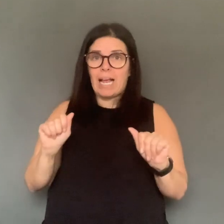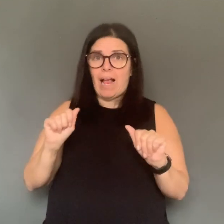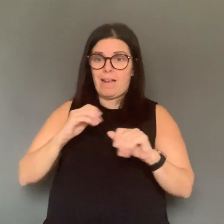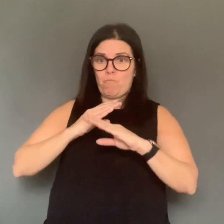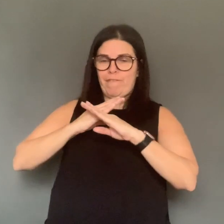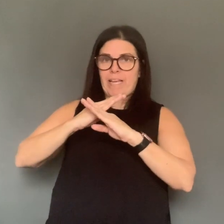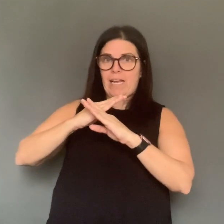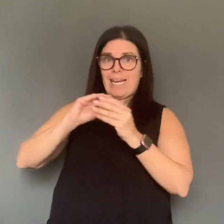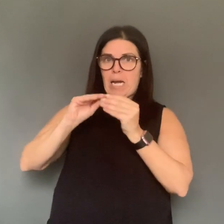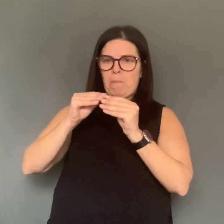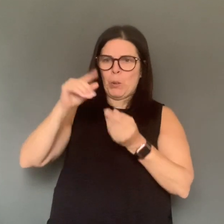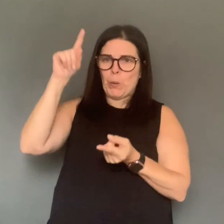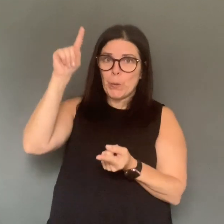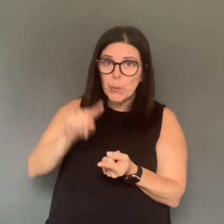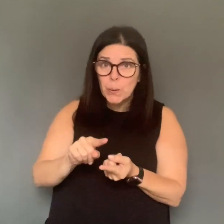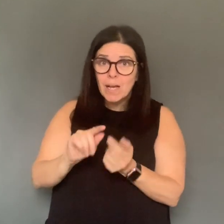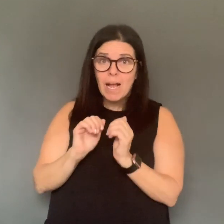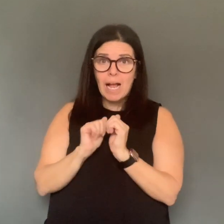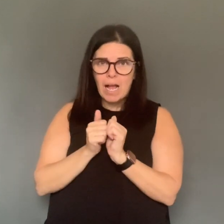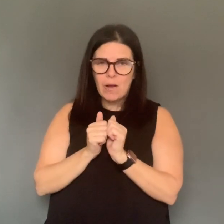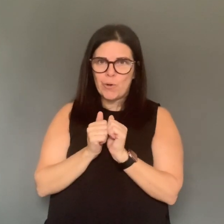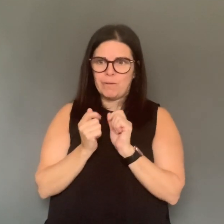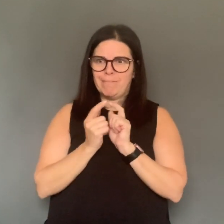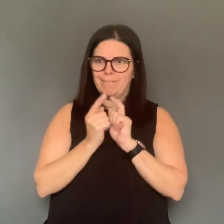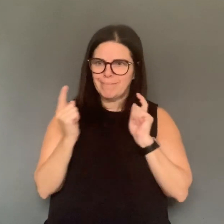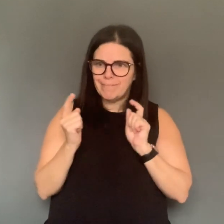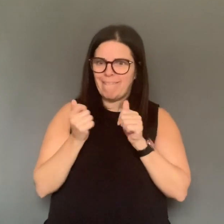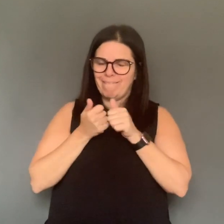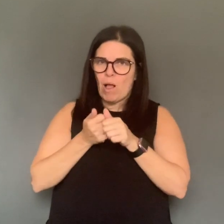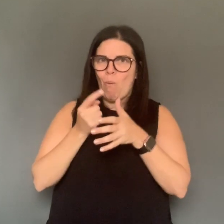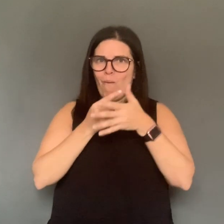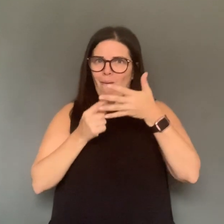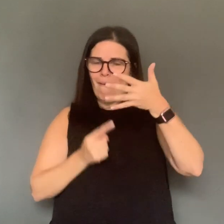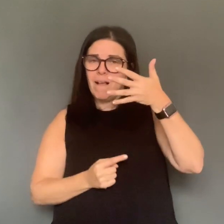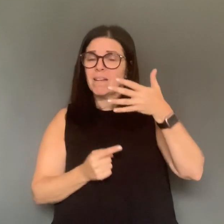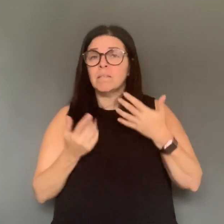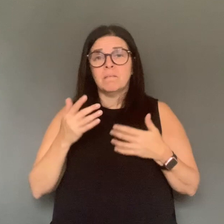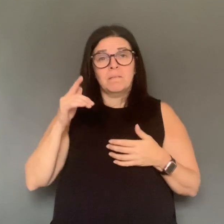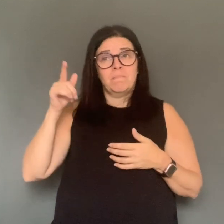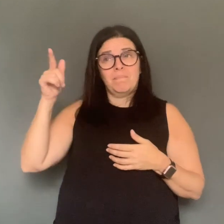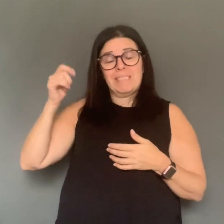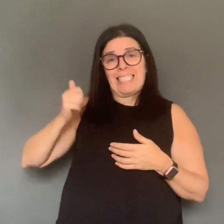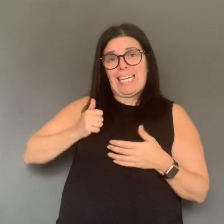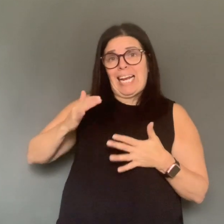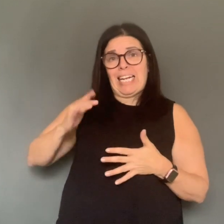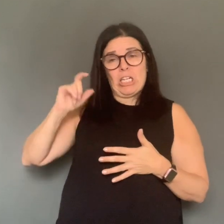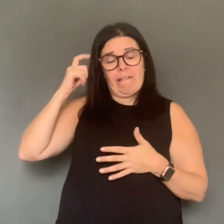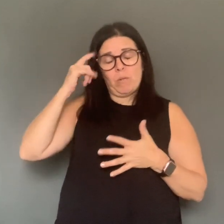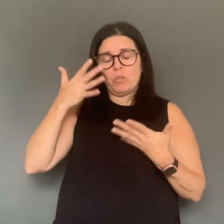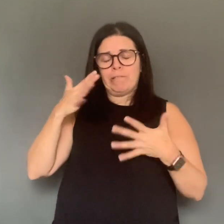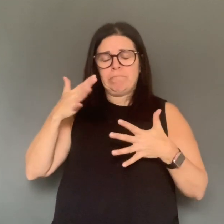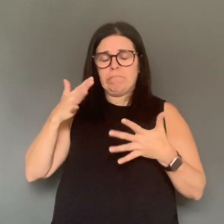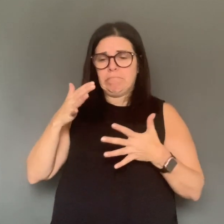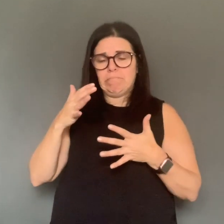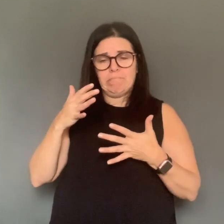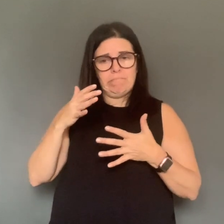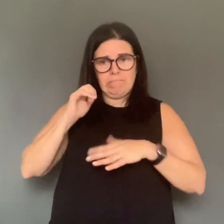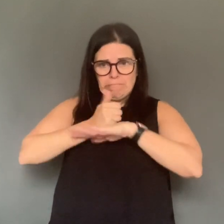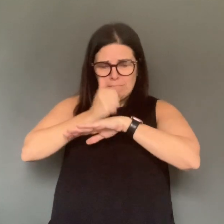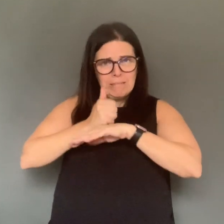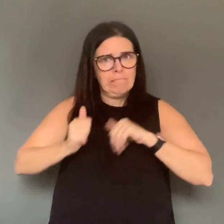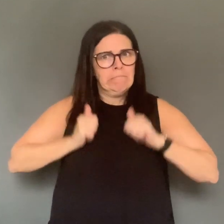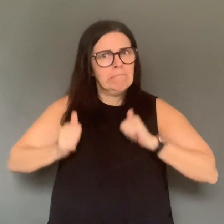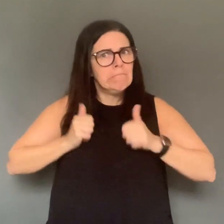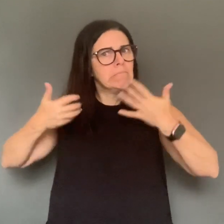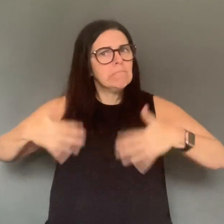us who will save us and our community. We have to do our part and any death we can save,